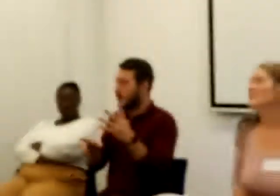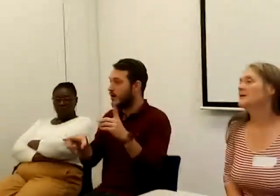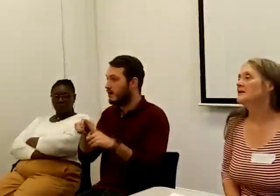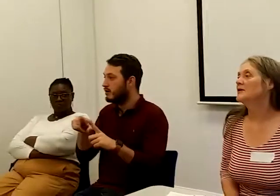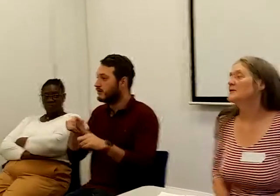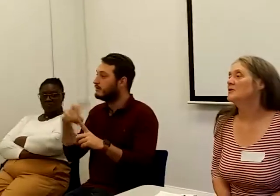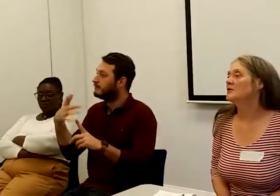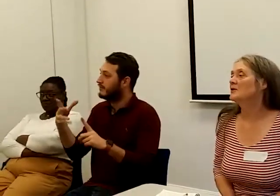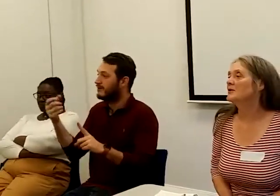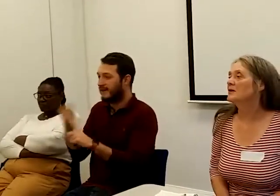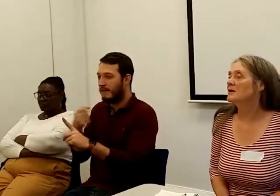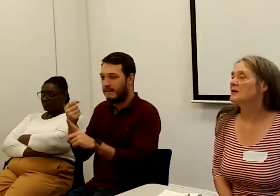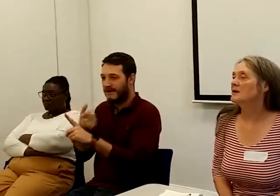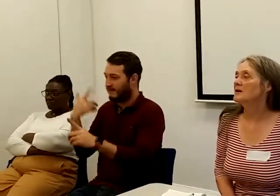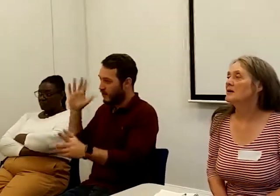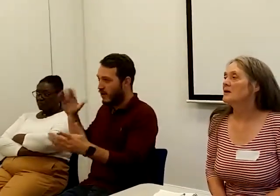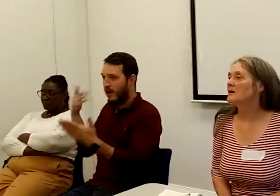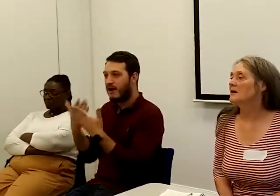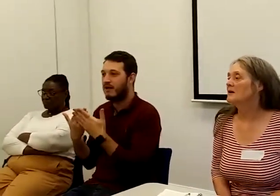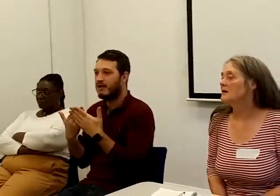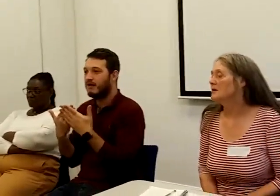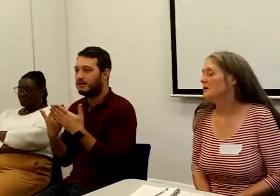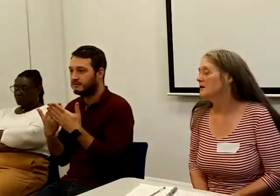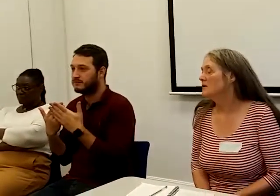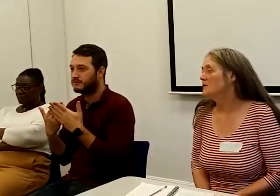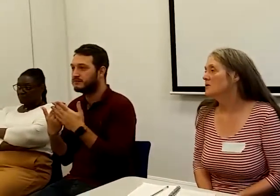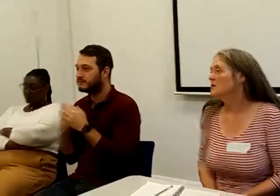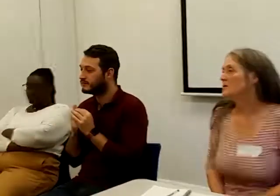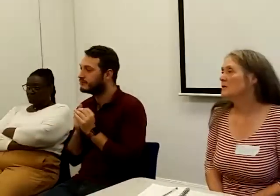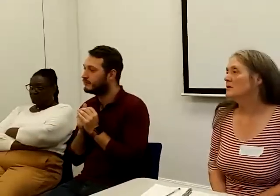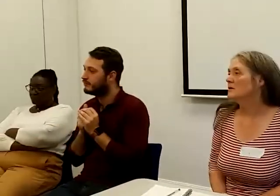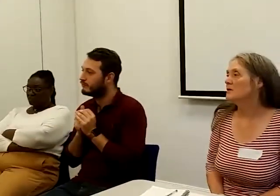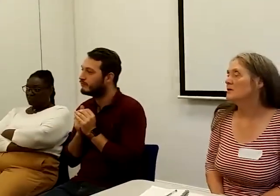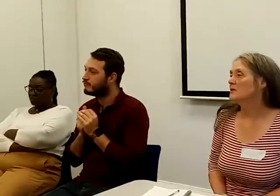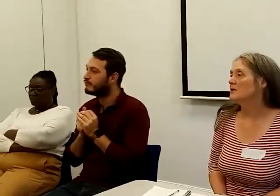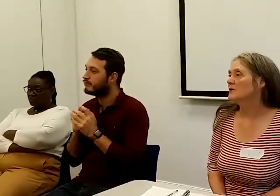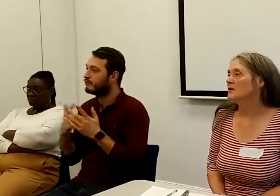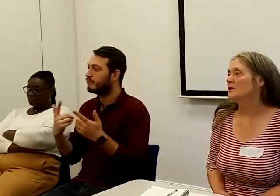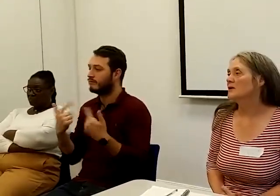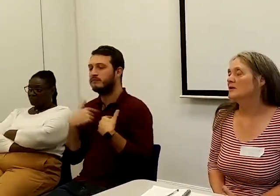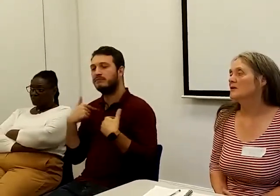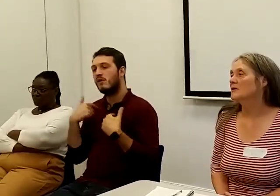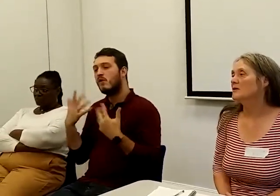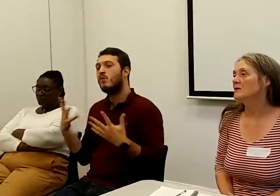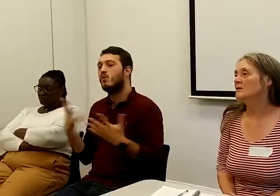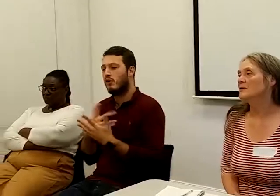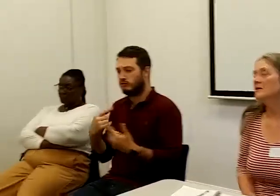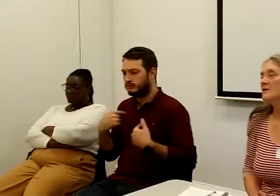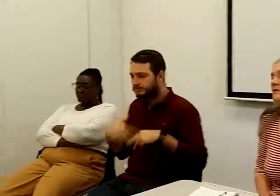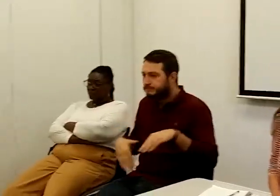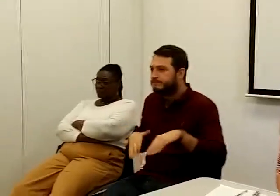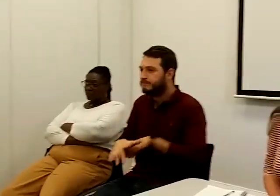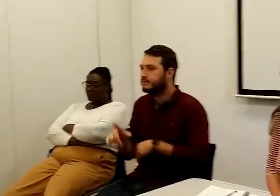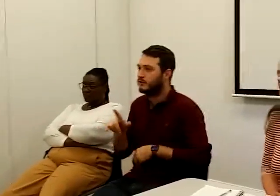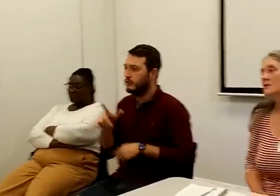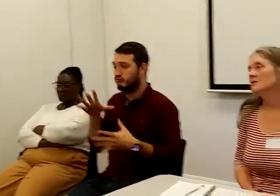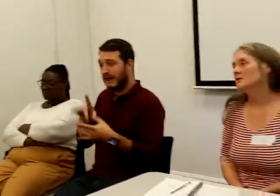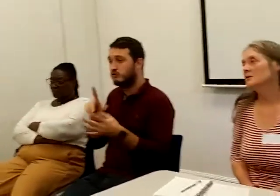what I find worrying about what's happening with universal credit is